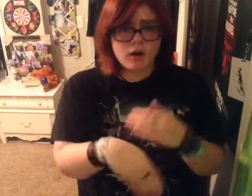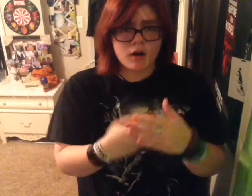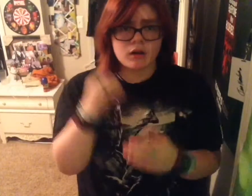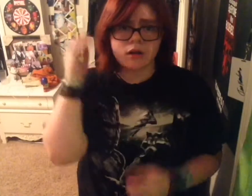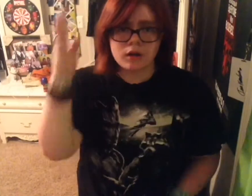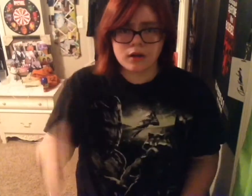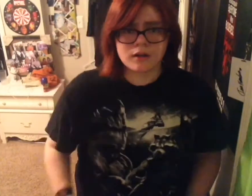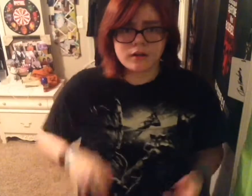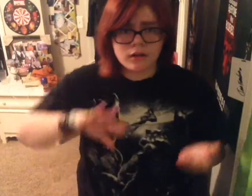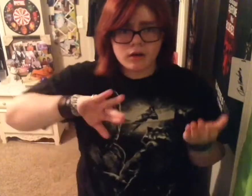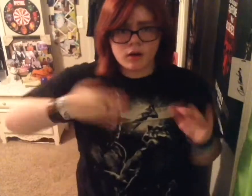all gonna die